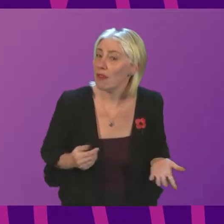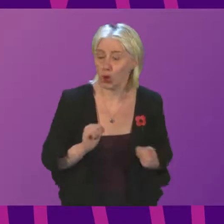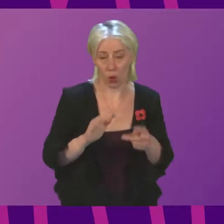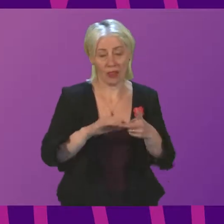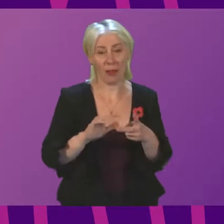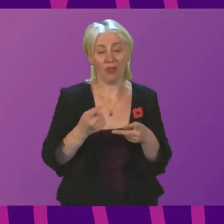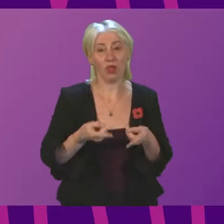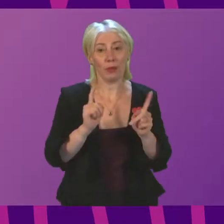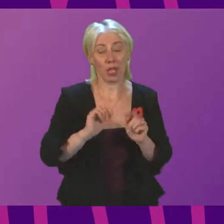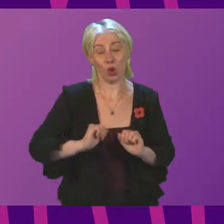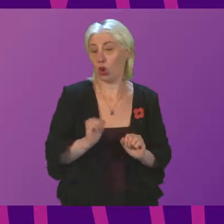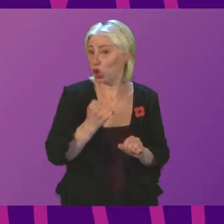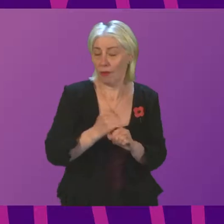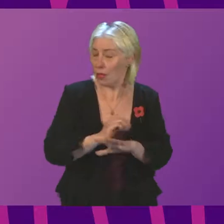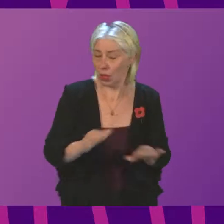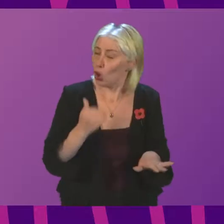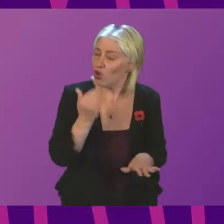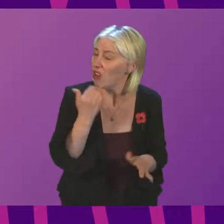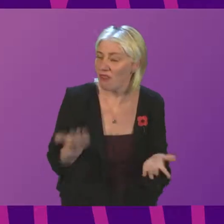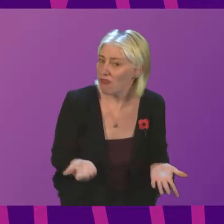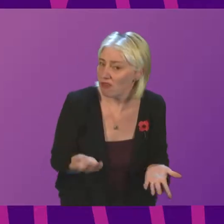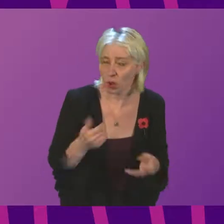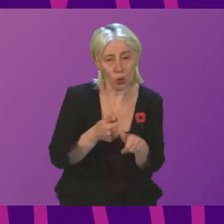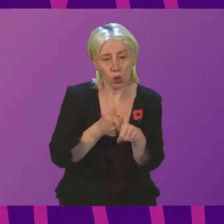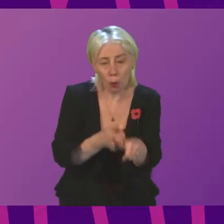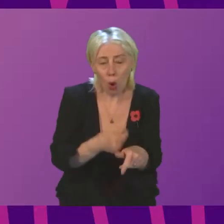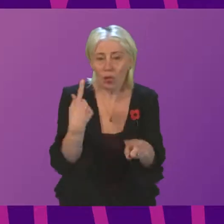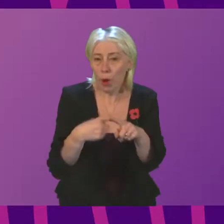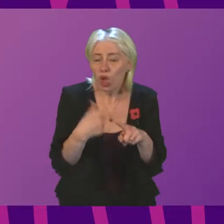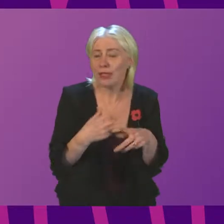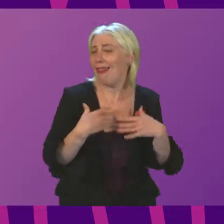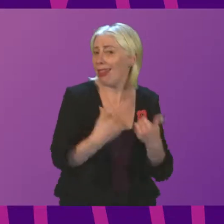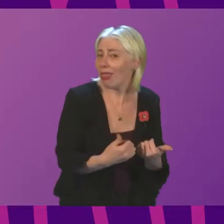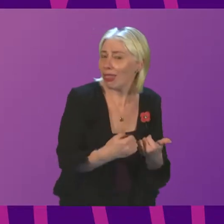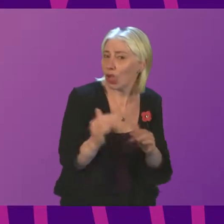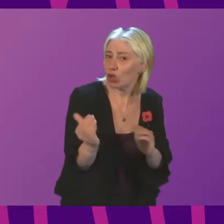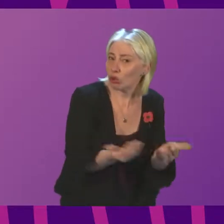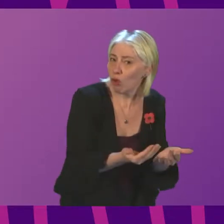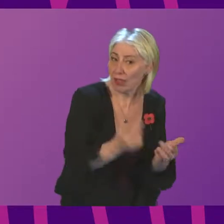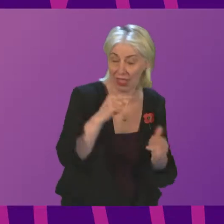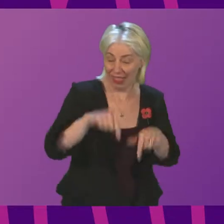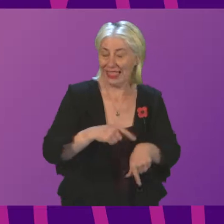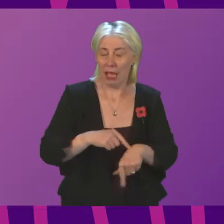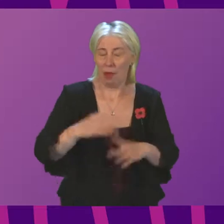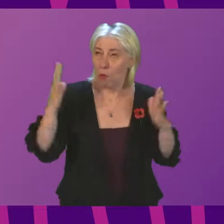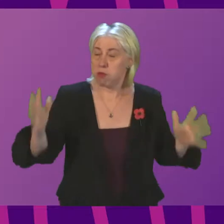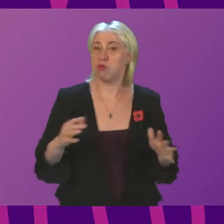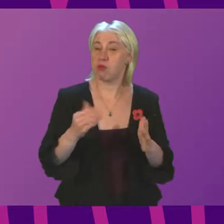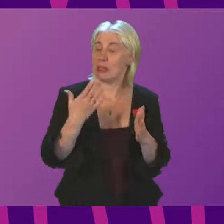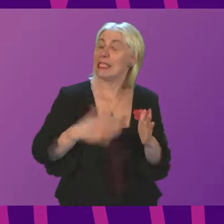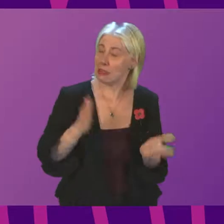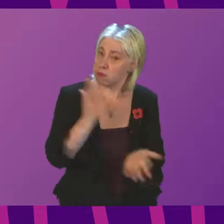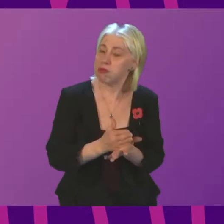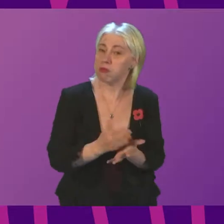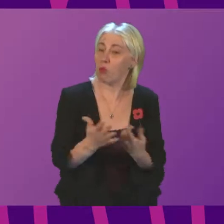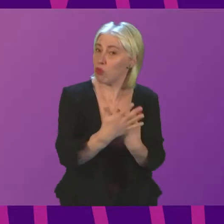that the Scottish Government simply is not doing enough to support our emergency health services in their time of greatest need? Deputy